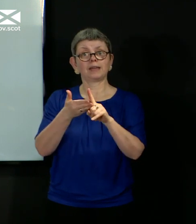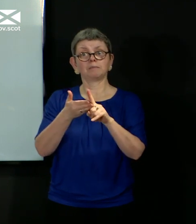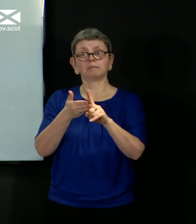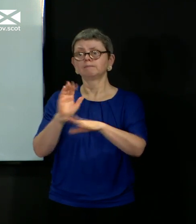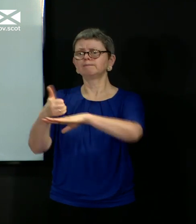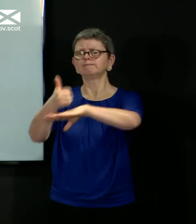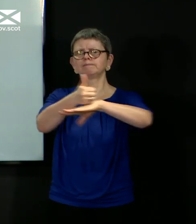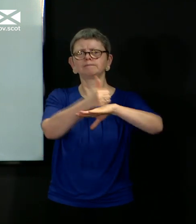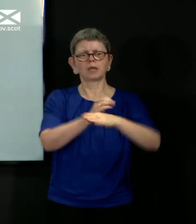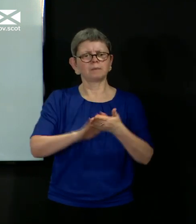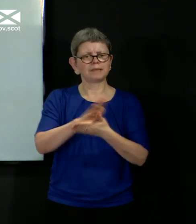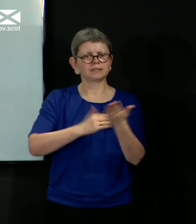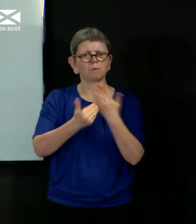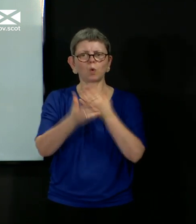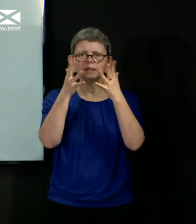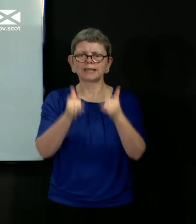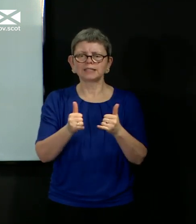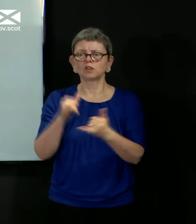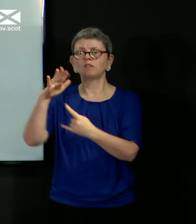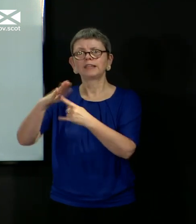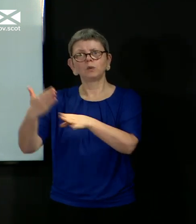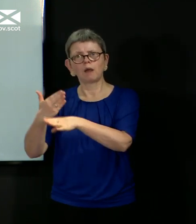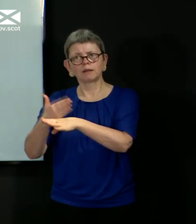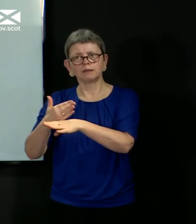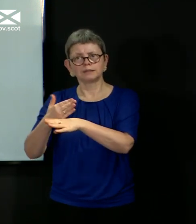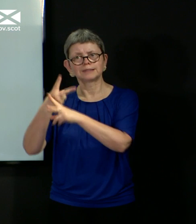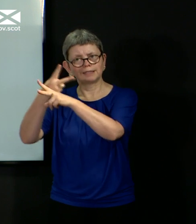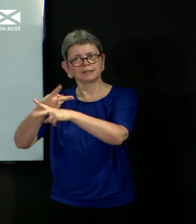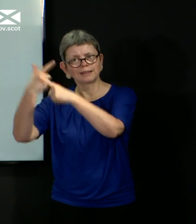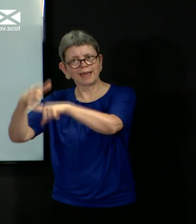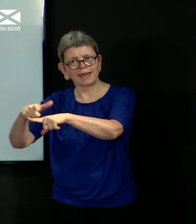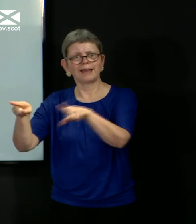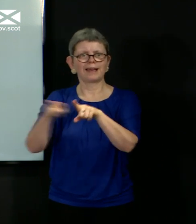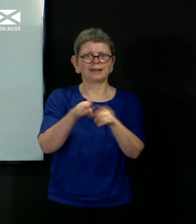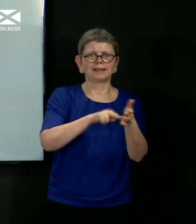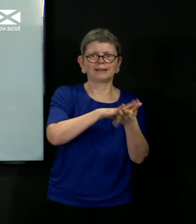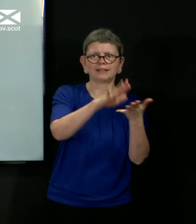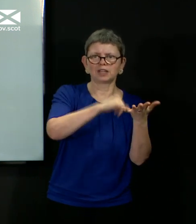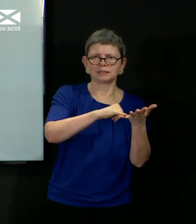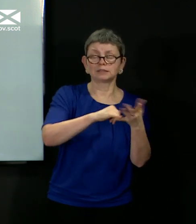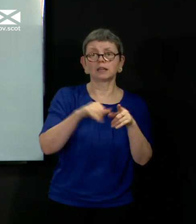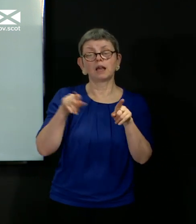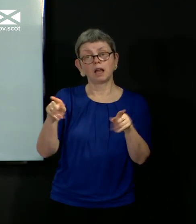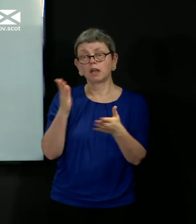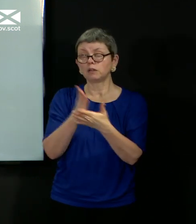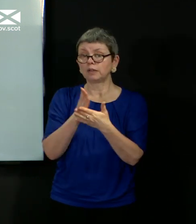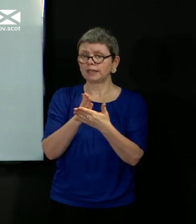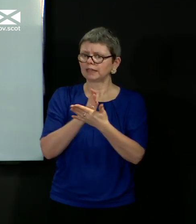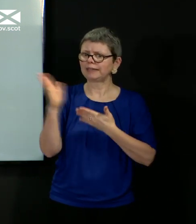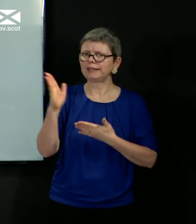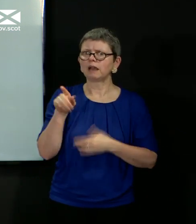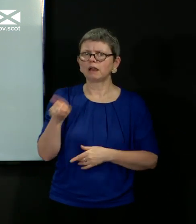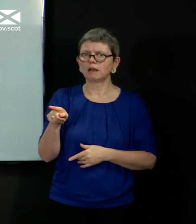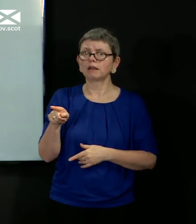key workers. We have key workers in care homes, of course, and you'll recall that last week we were very clear about the